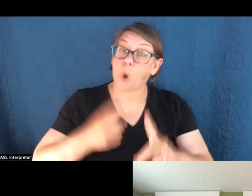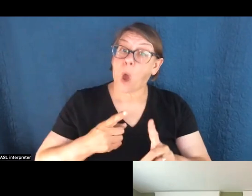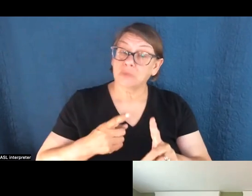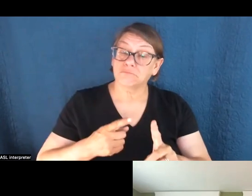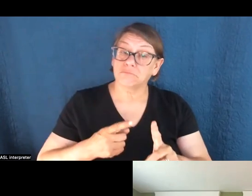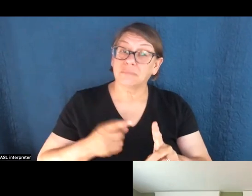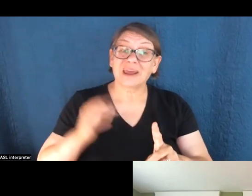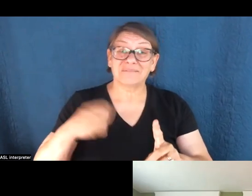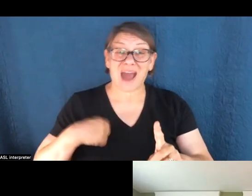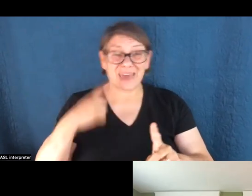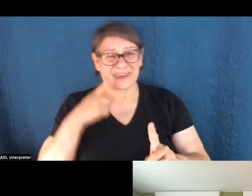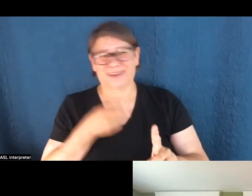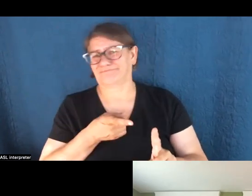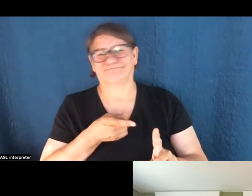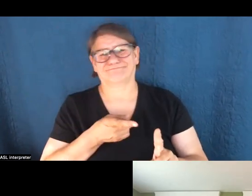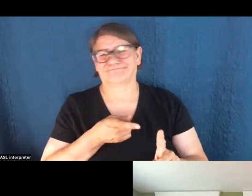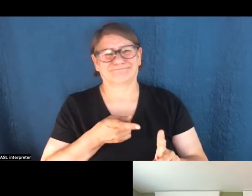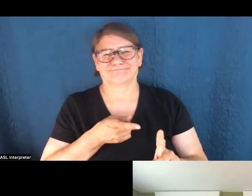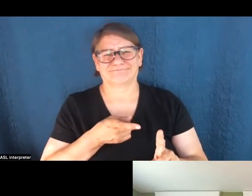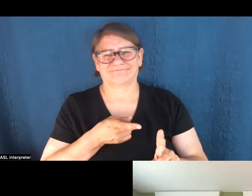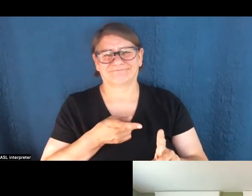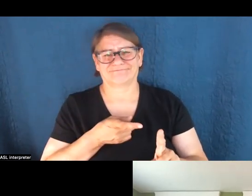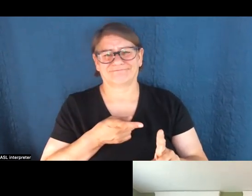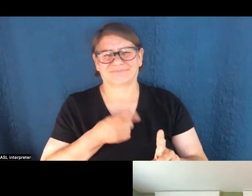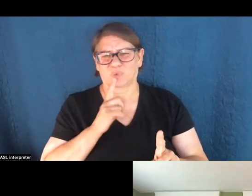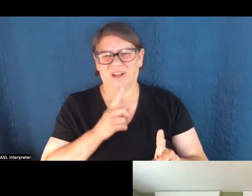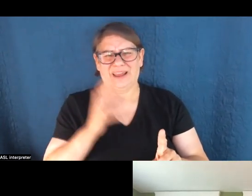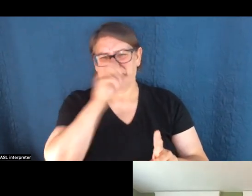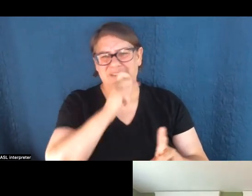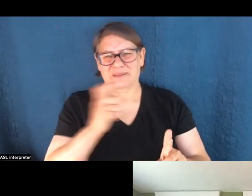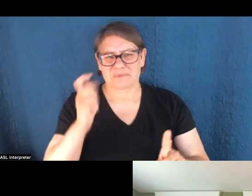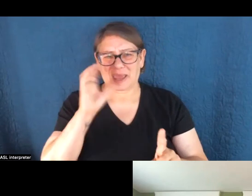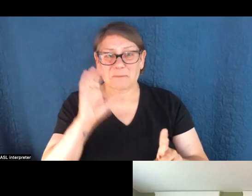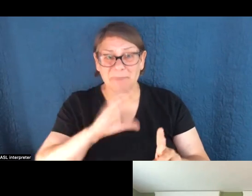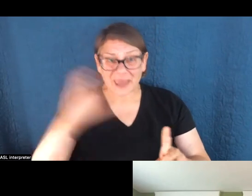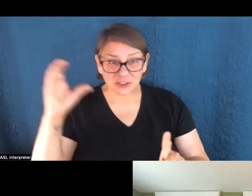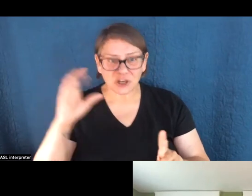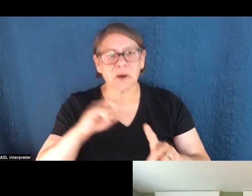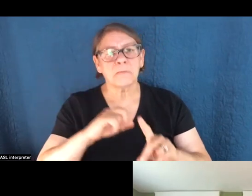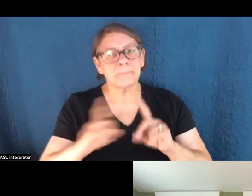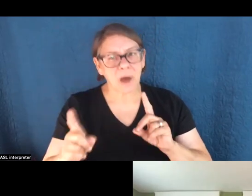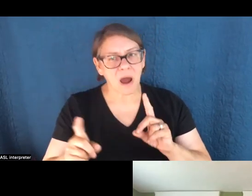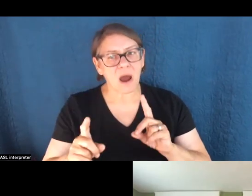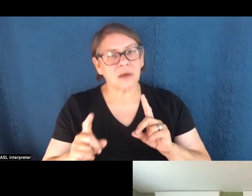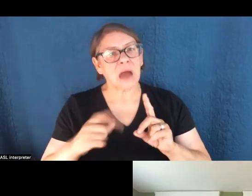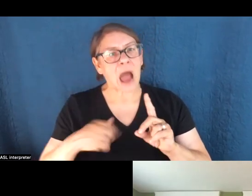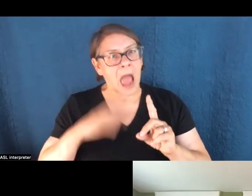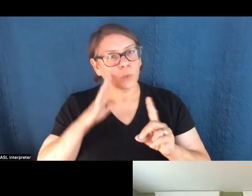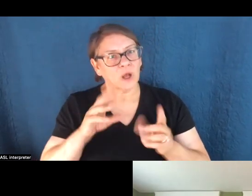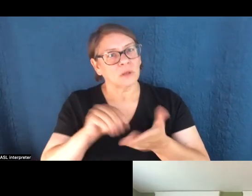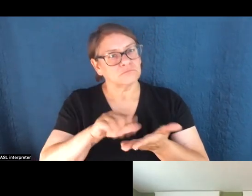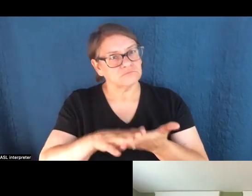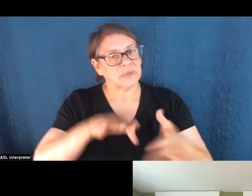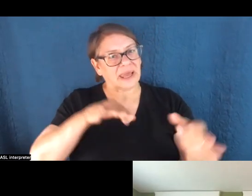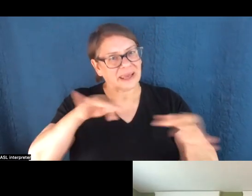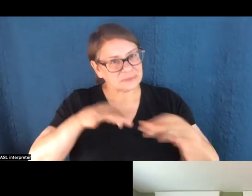personally might think, well, you know, this, this is really missing the bigger picture, taking the time to go through it and explain where they're coming from